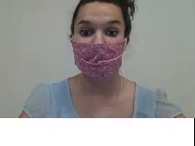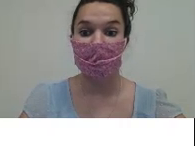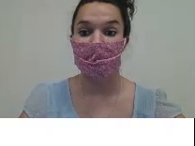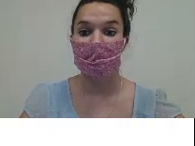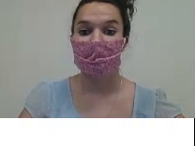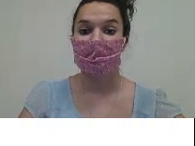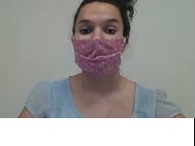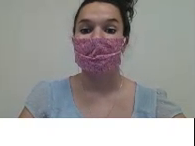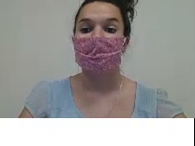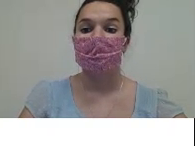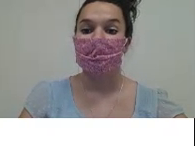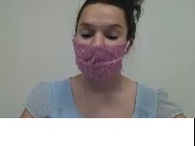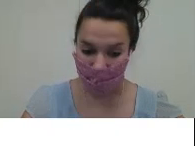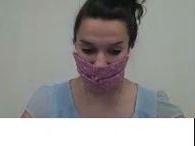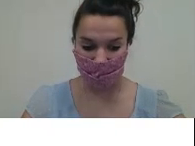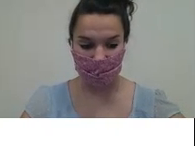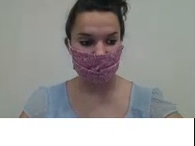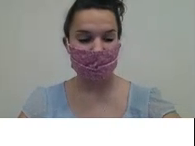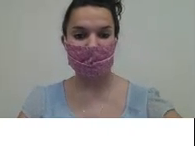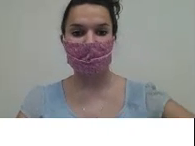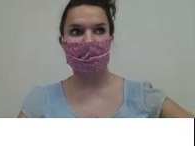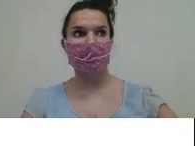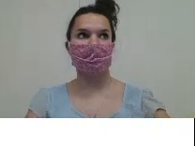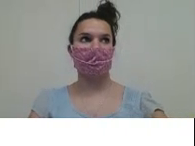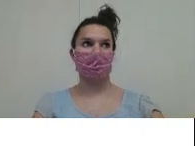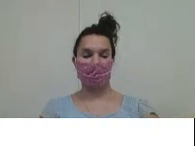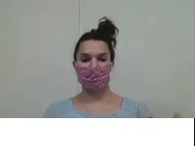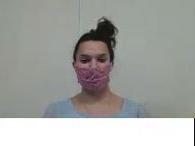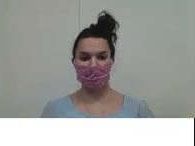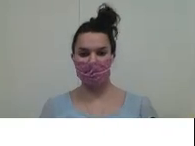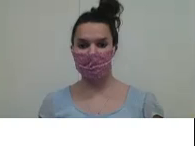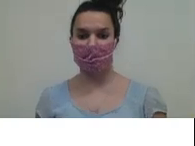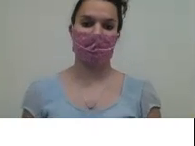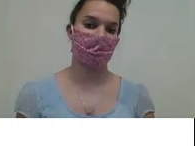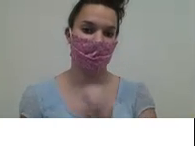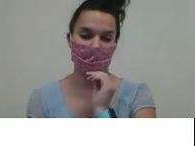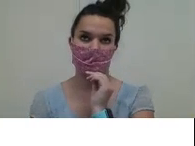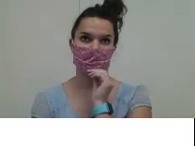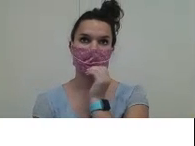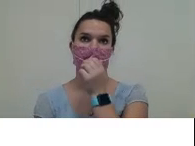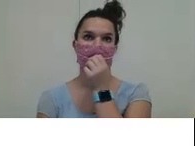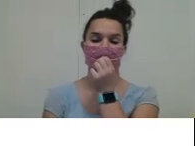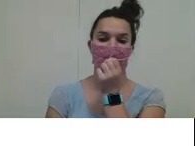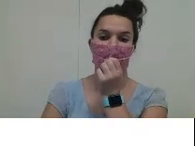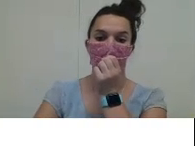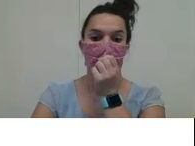were five. Very good. How many bears do we have now?